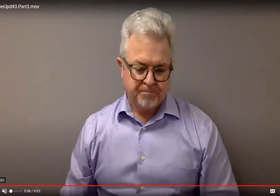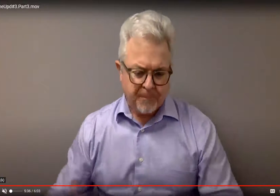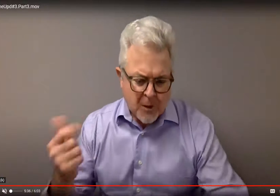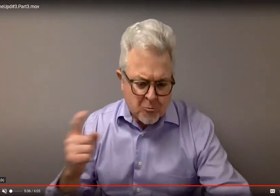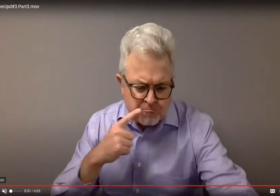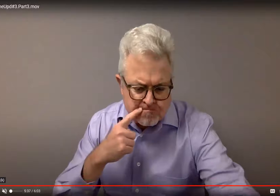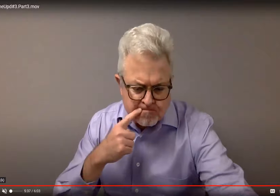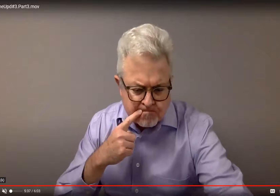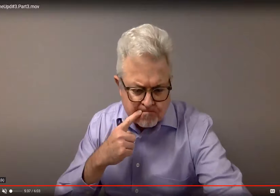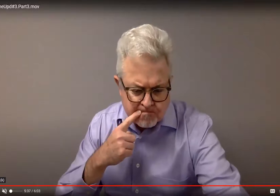not a couple of hours.